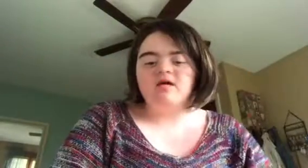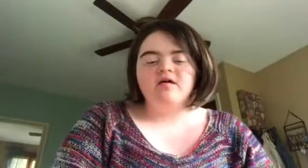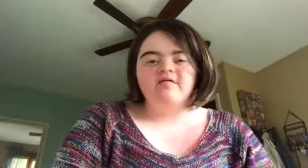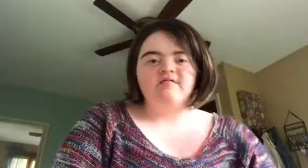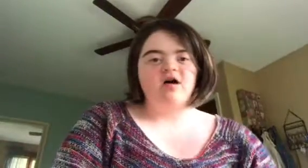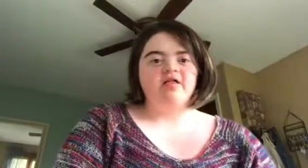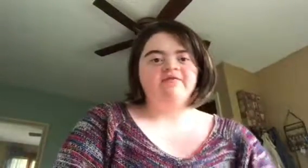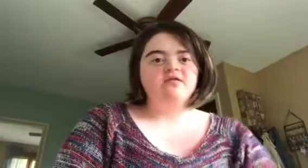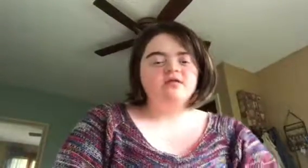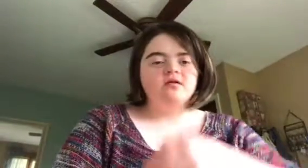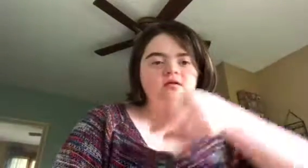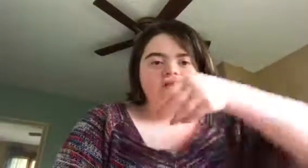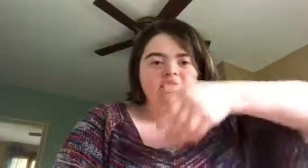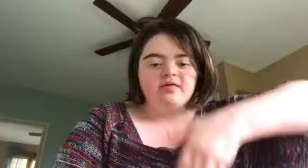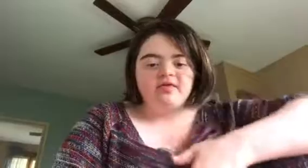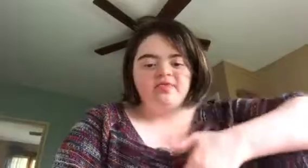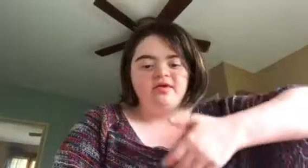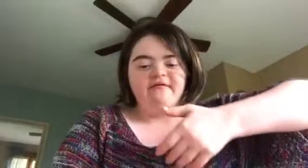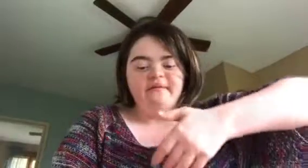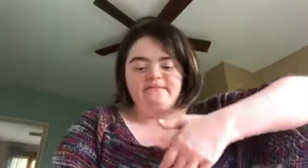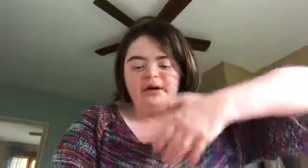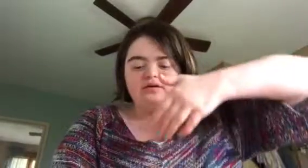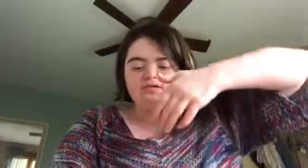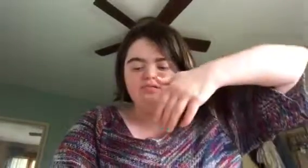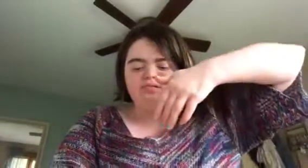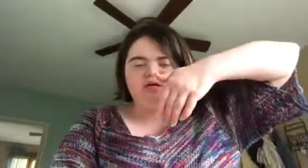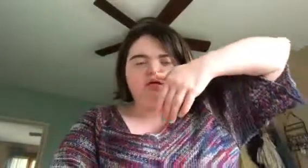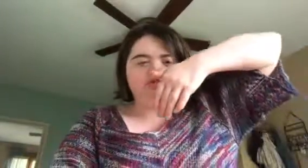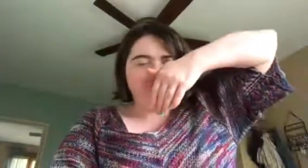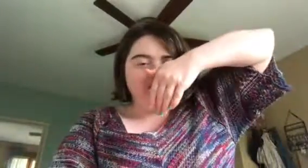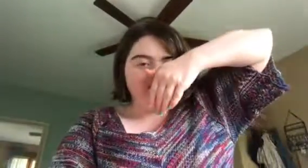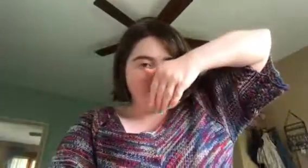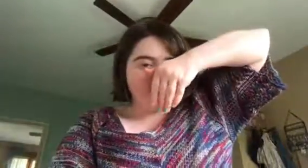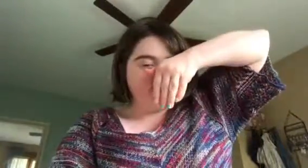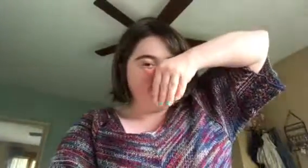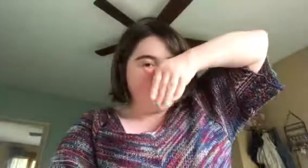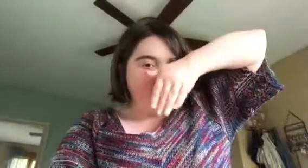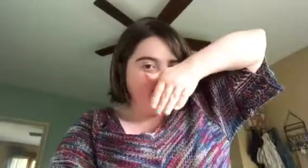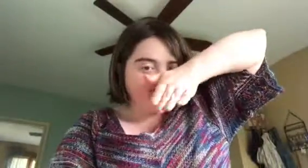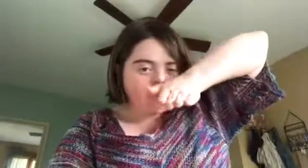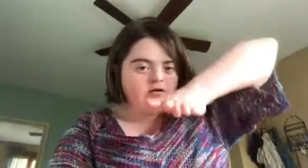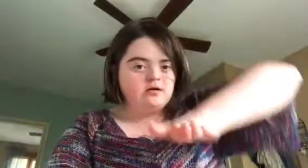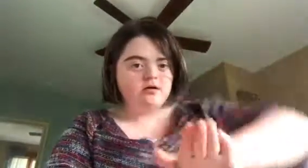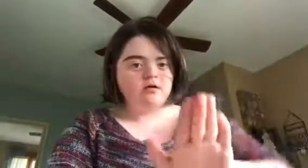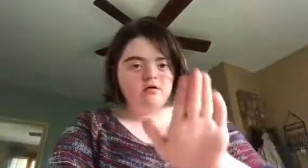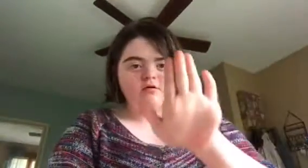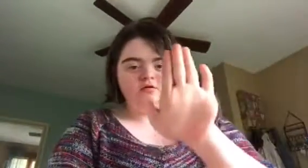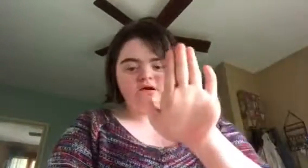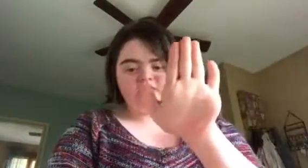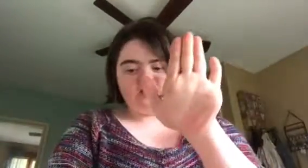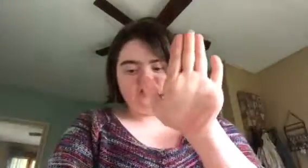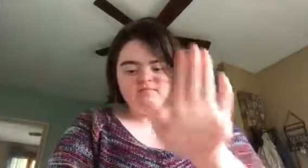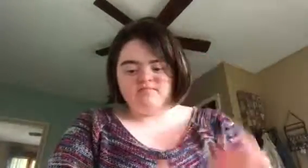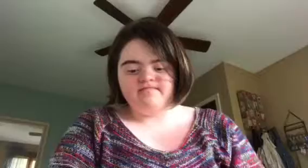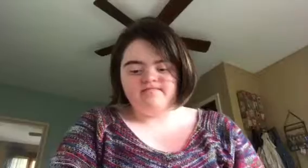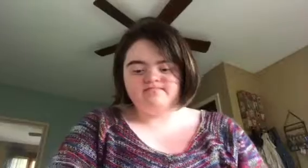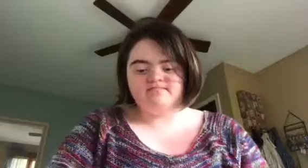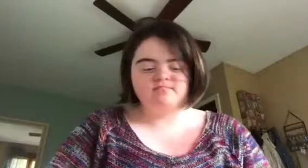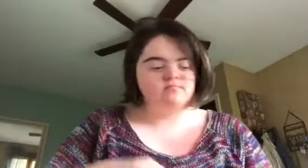For elephant, they have a big trunk. For If it knows, falls out. all